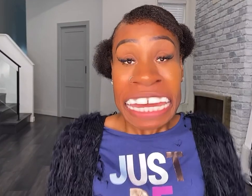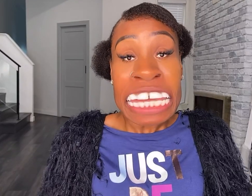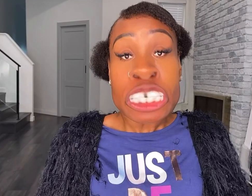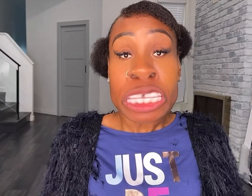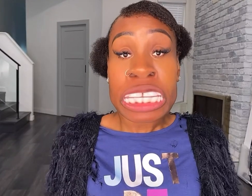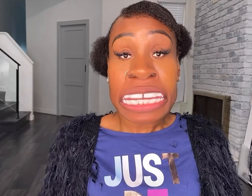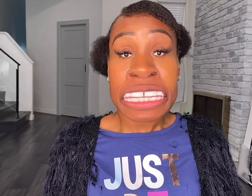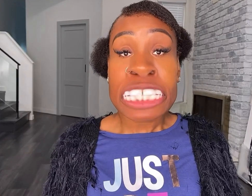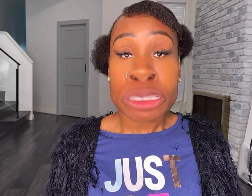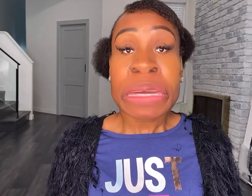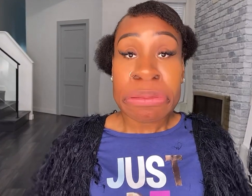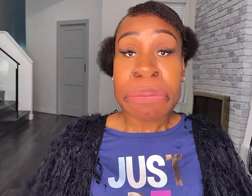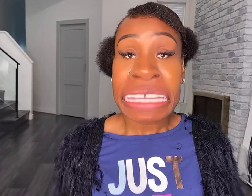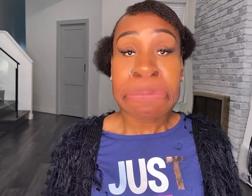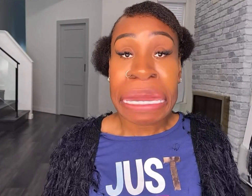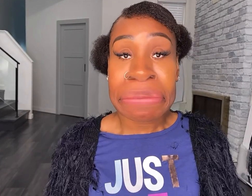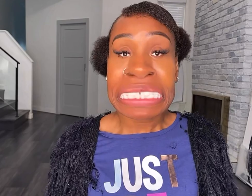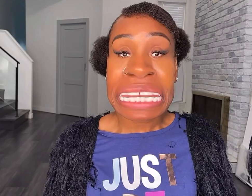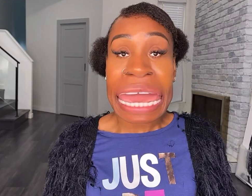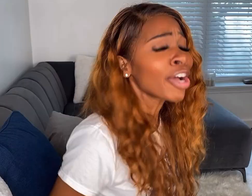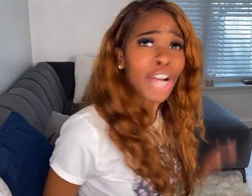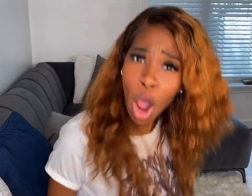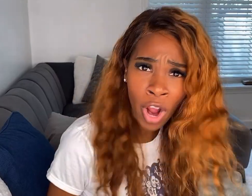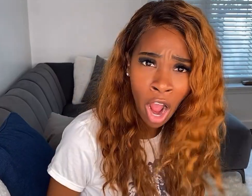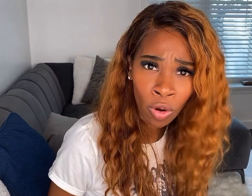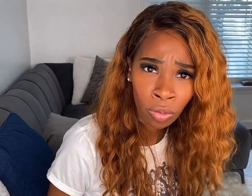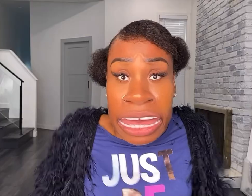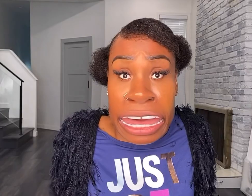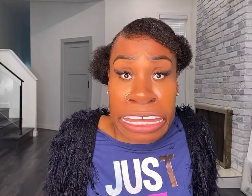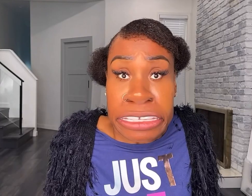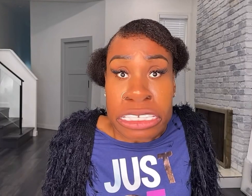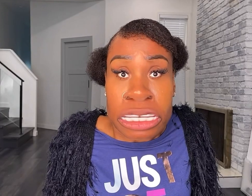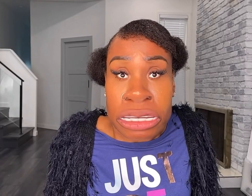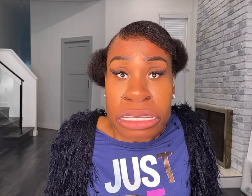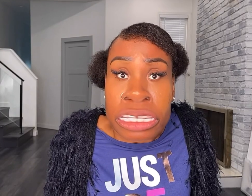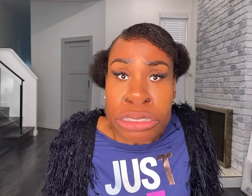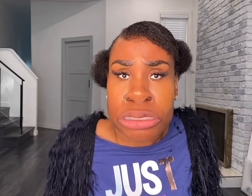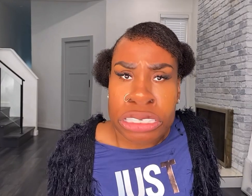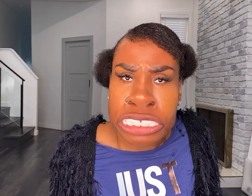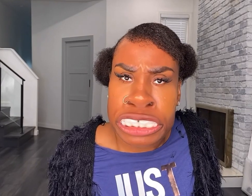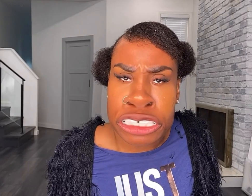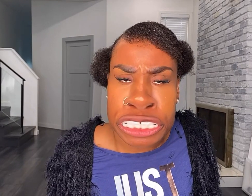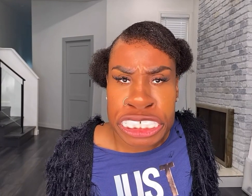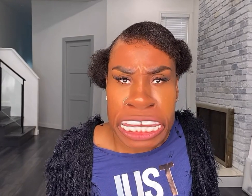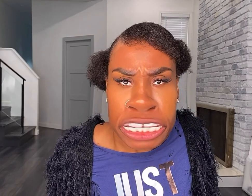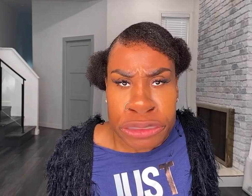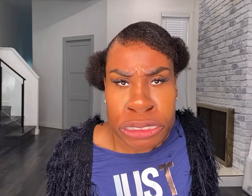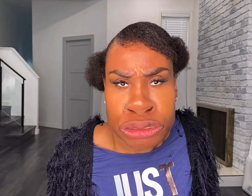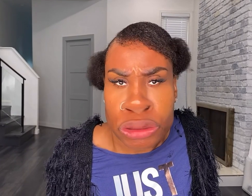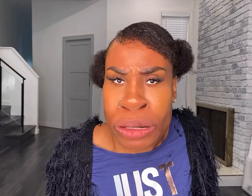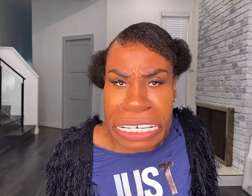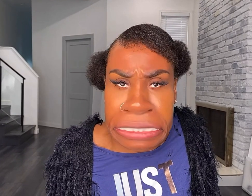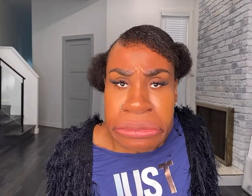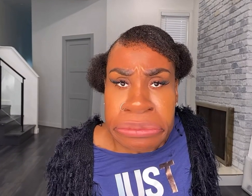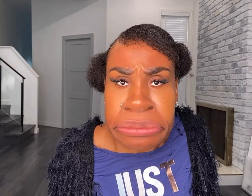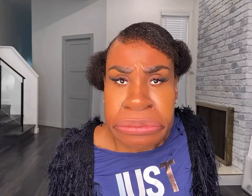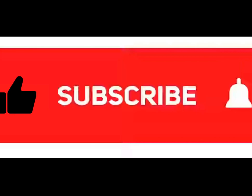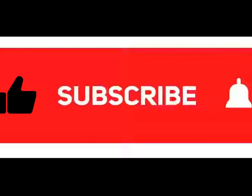And I told the lady that you'll be able to make the payment today. Coco! Huh? Oh, you going to send her a check or you going to do credit? Now, now,